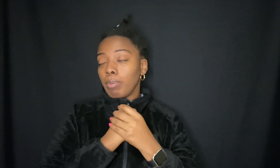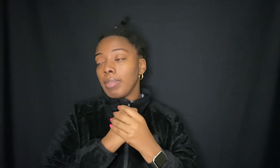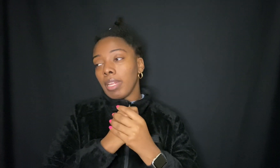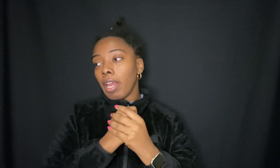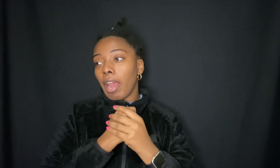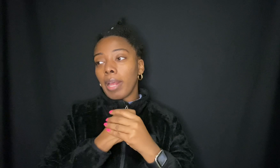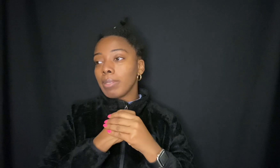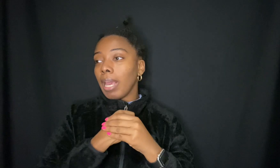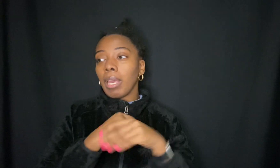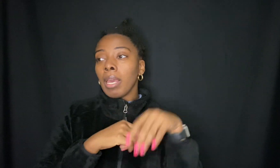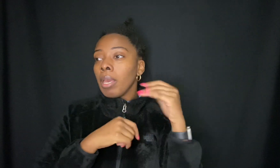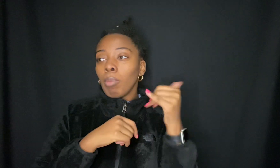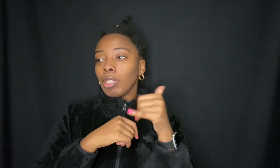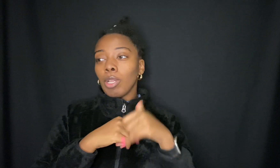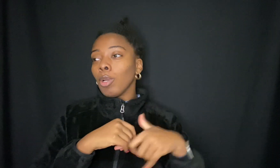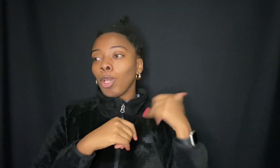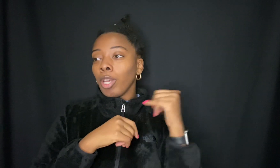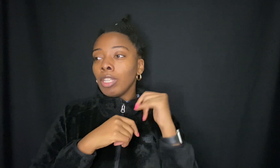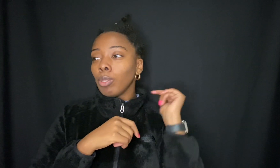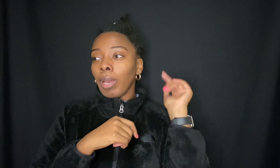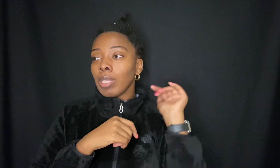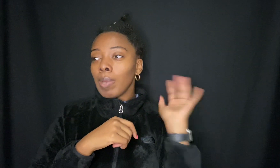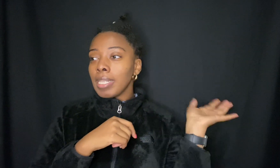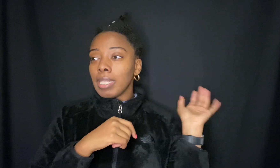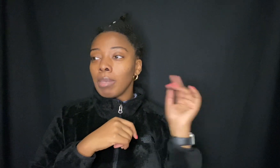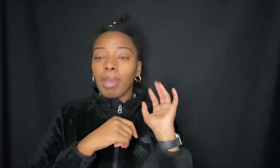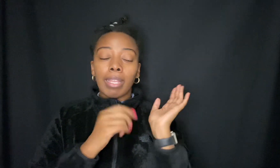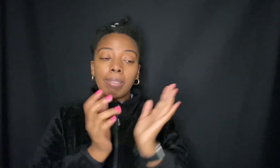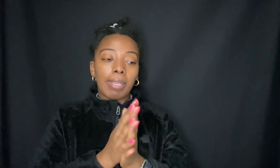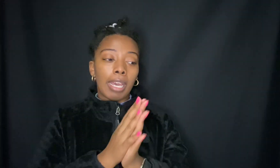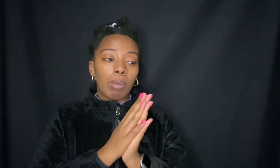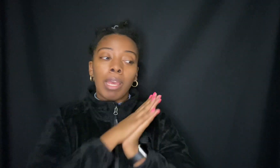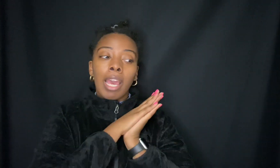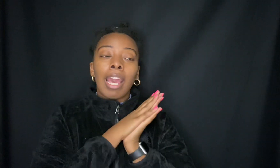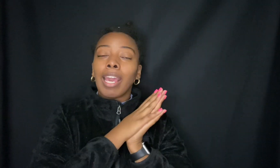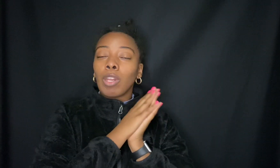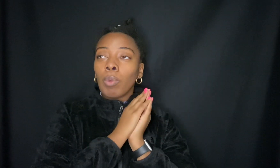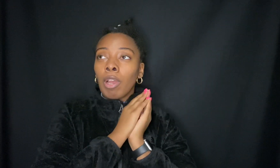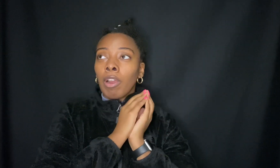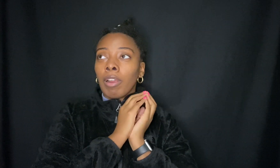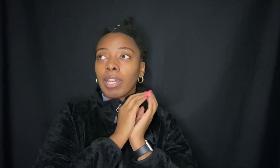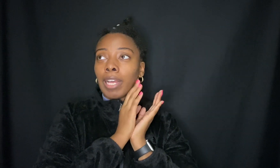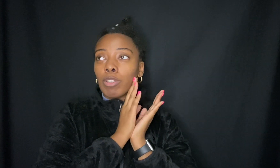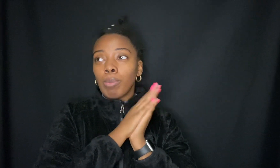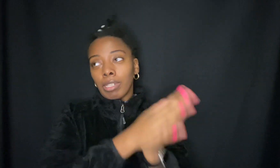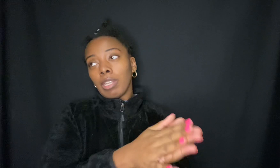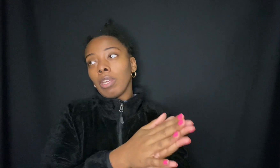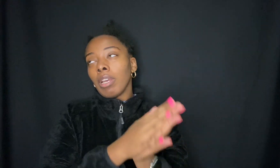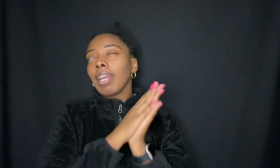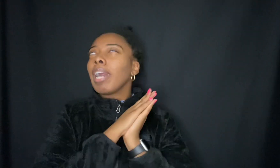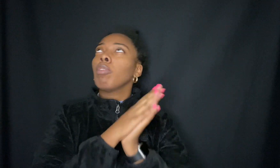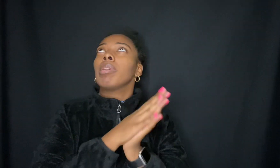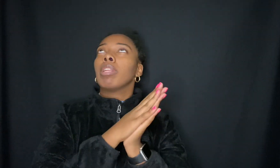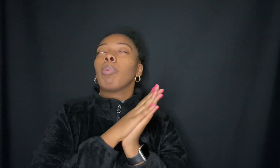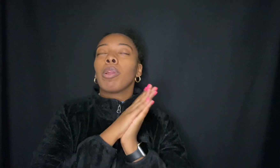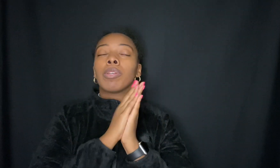been sitting here and it was like bitch no you're gonna do xyz by this time and we are accountability accountability partners